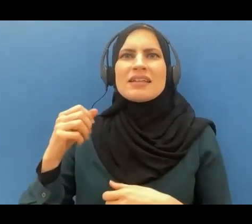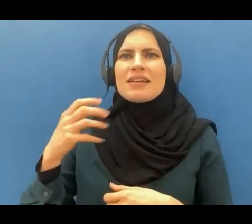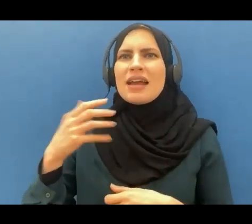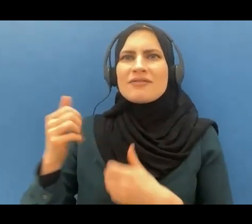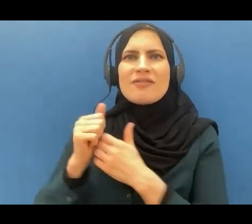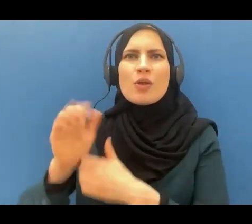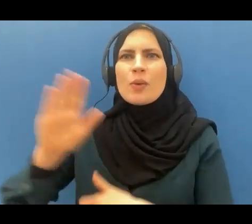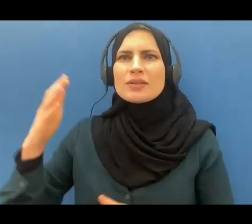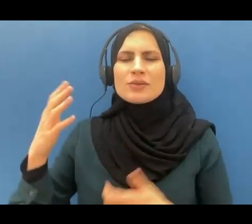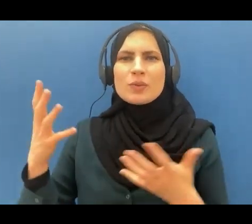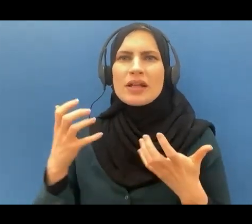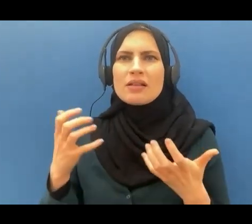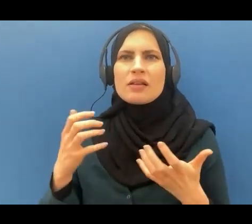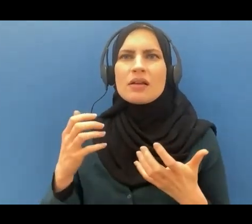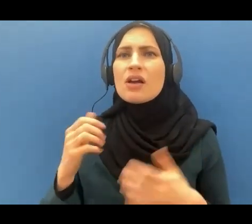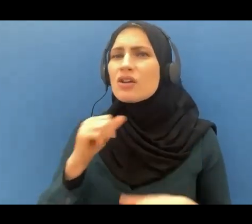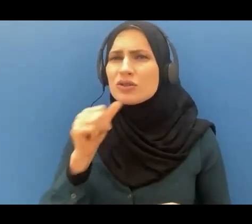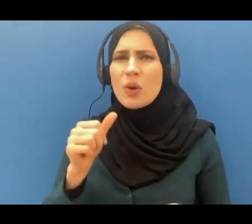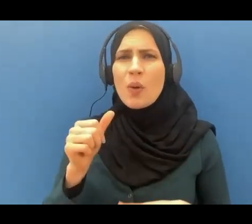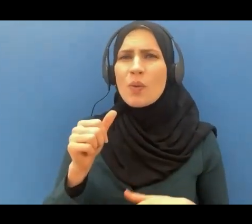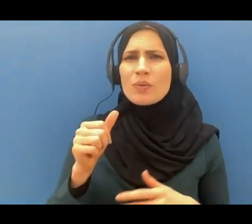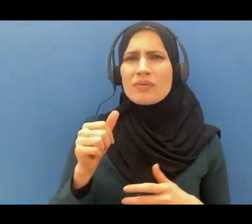your head in arrogance in front of Allah in